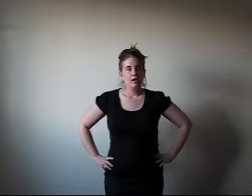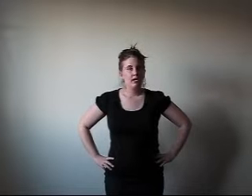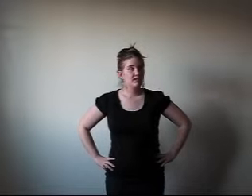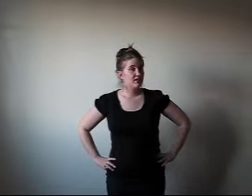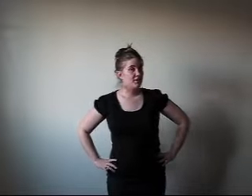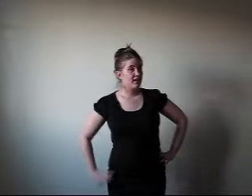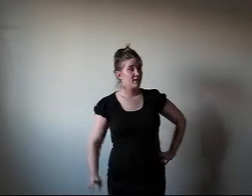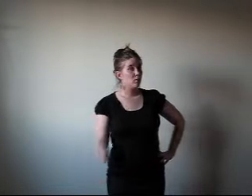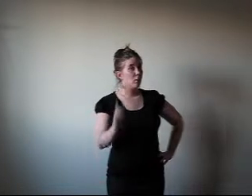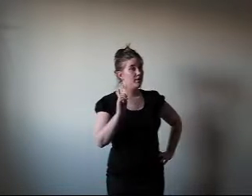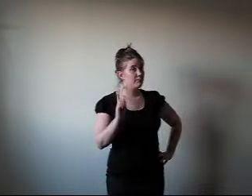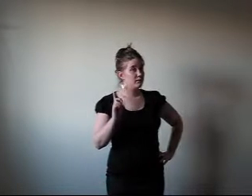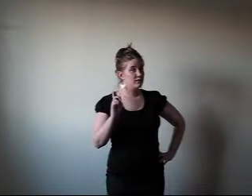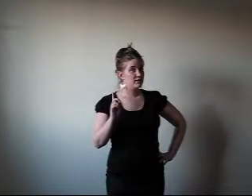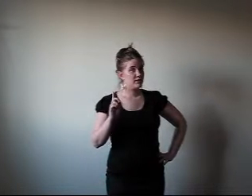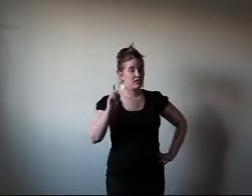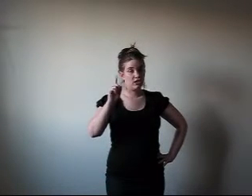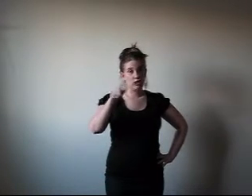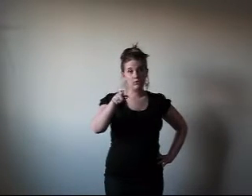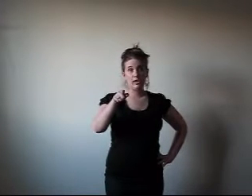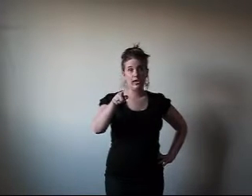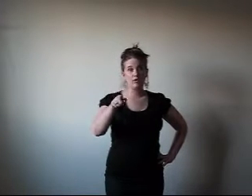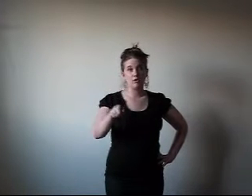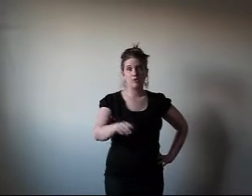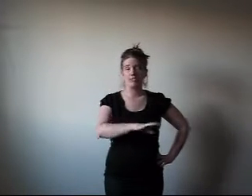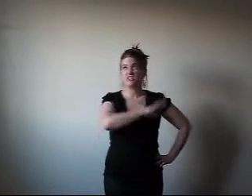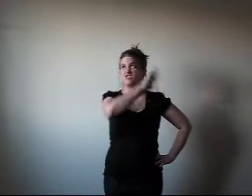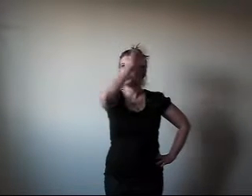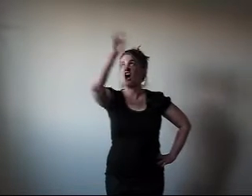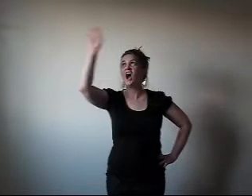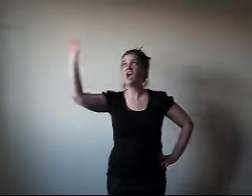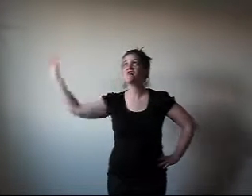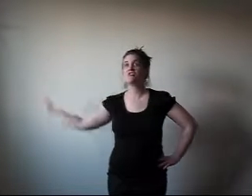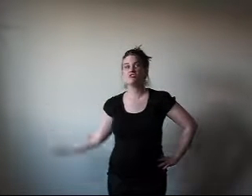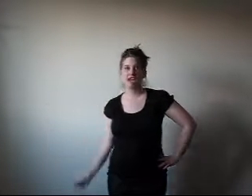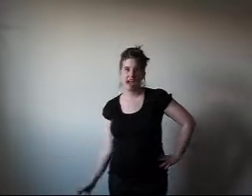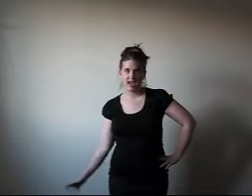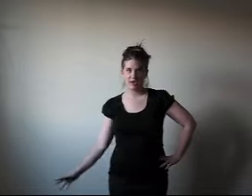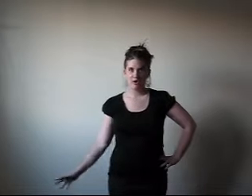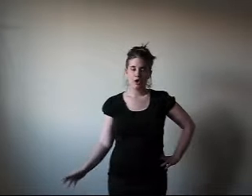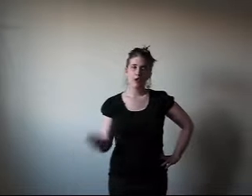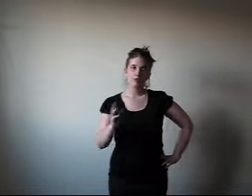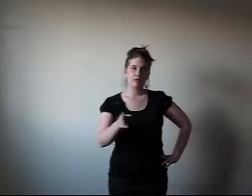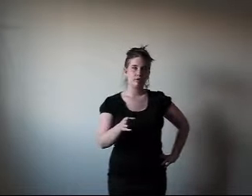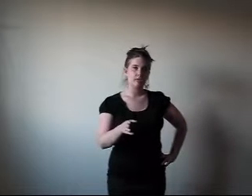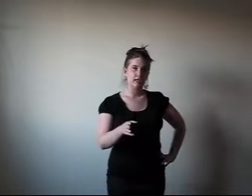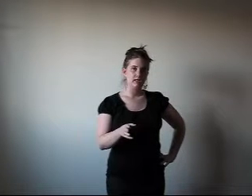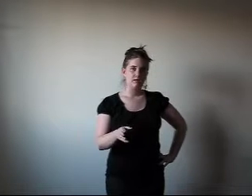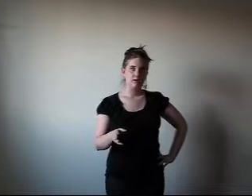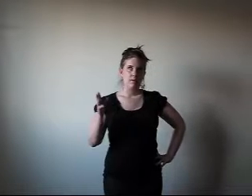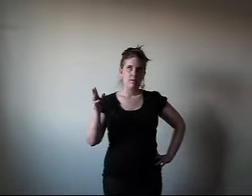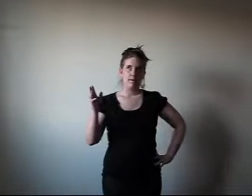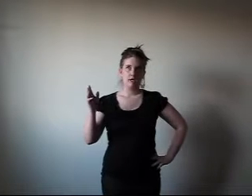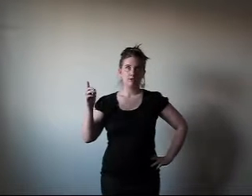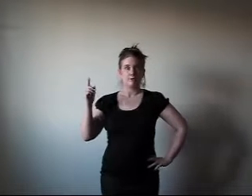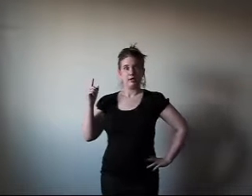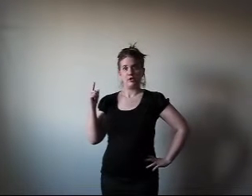Is there any one person that you can't go the entire day without speaking to? Either by